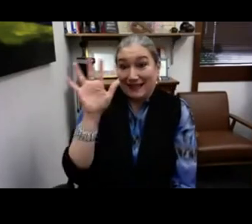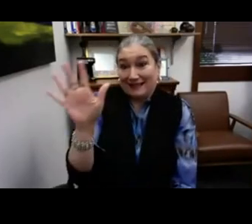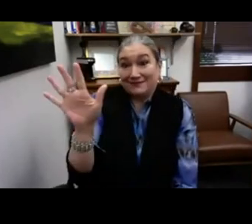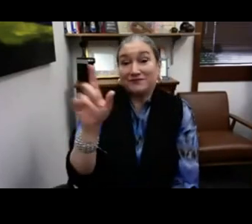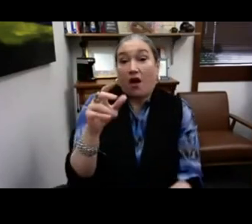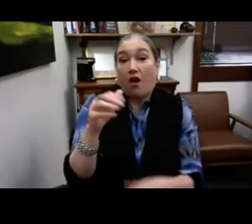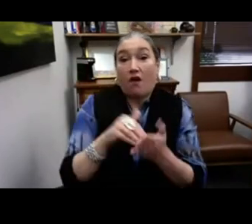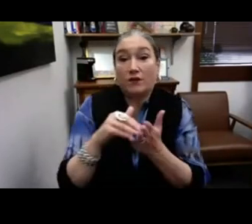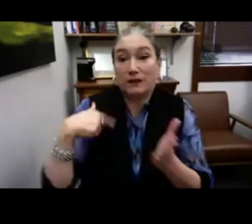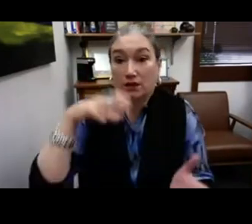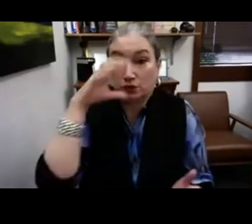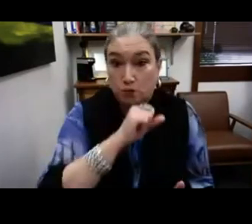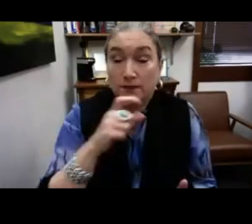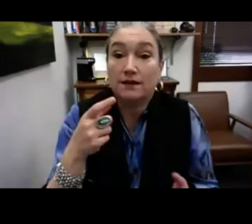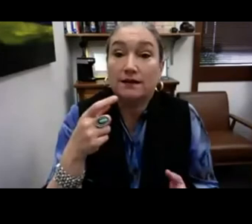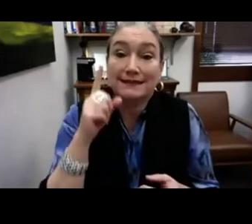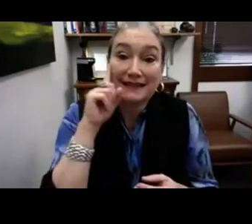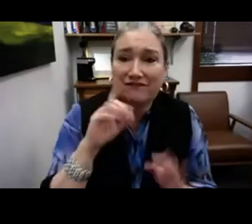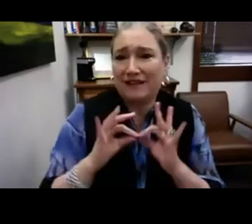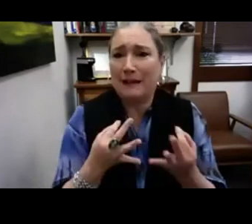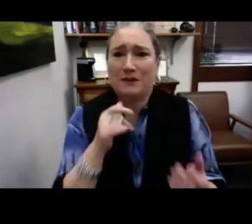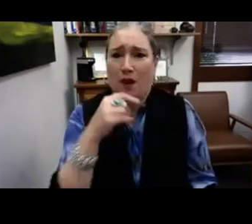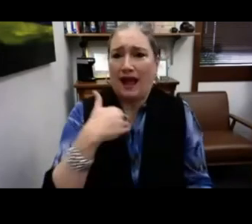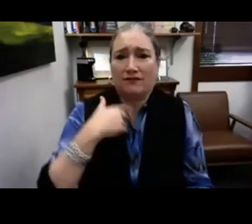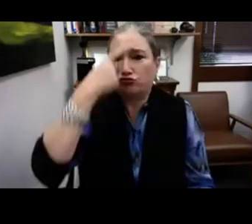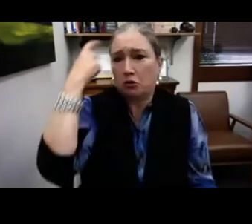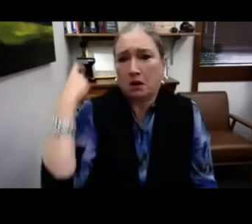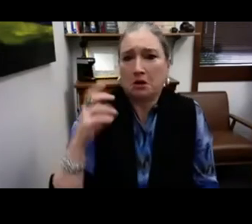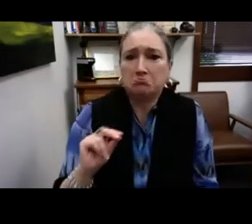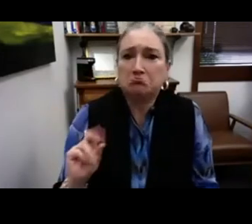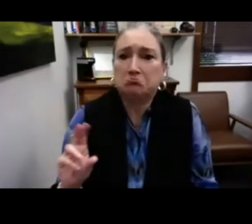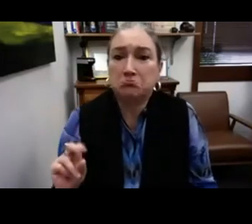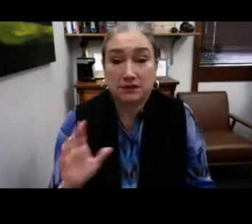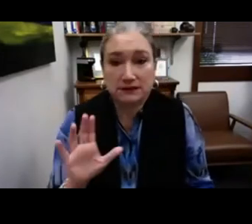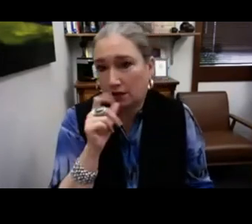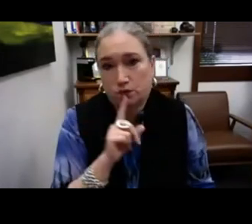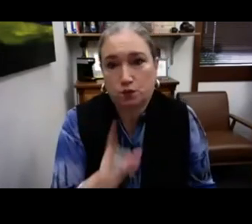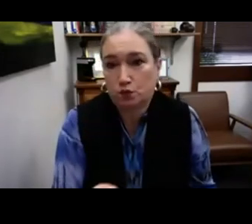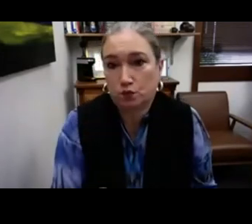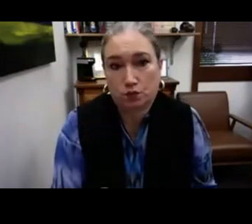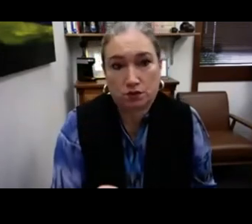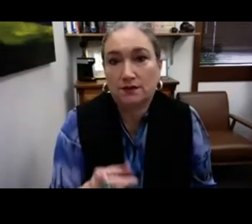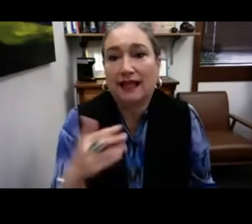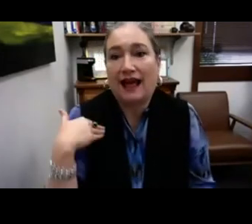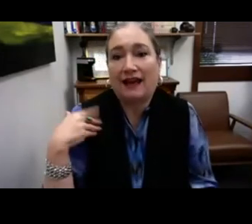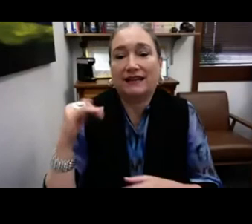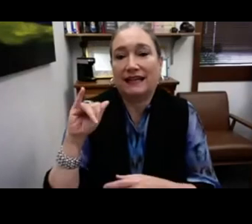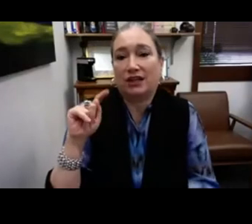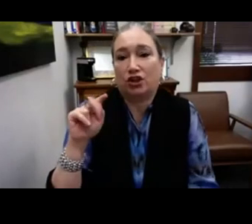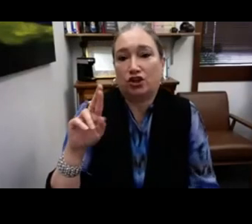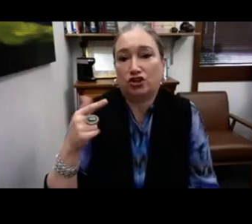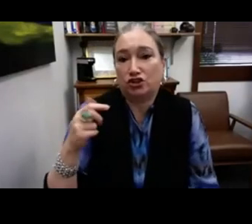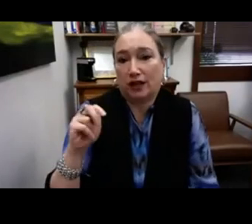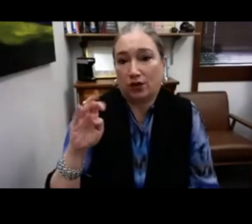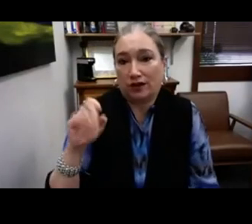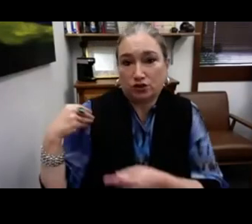This is from Kate. You can see the hand off to the right. You know, can assume that deaf, maybe deaf children from deaf families don't